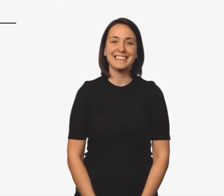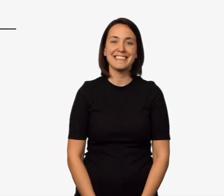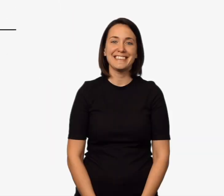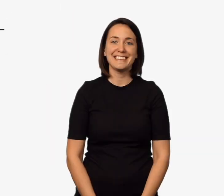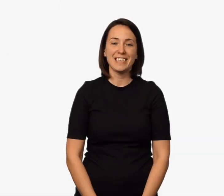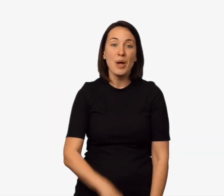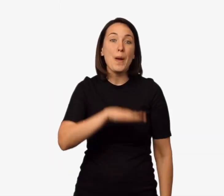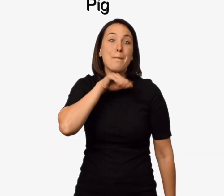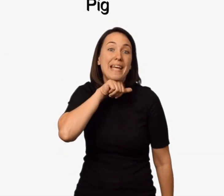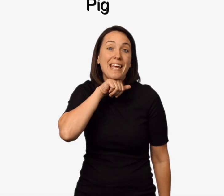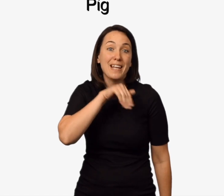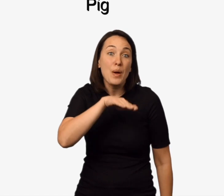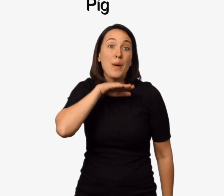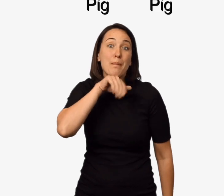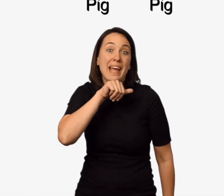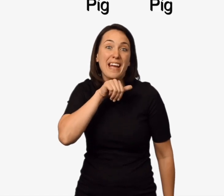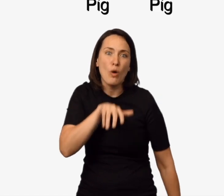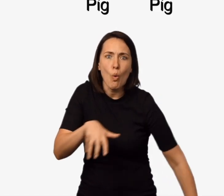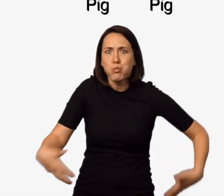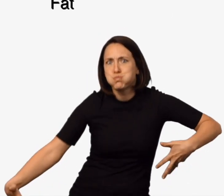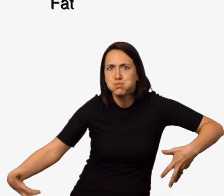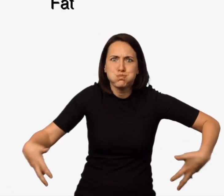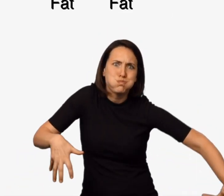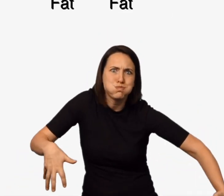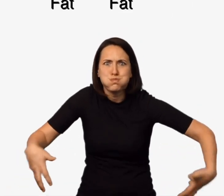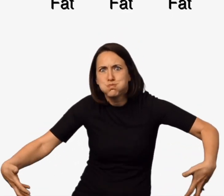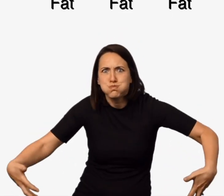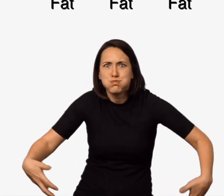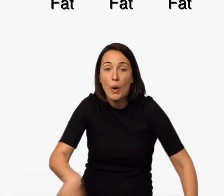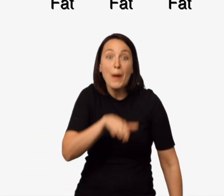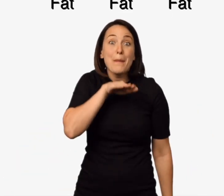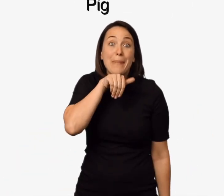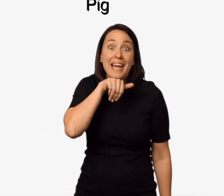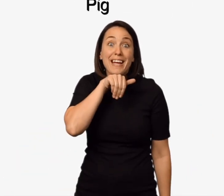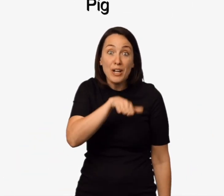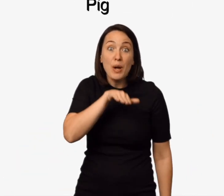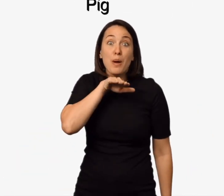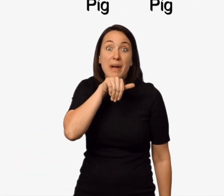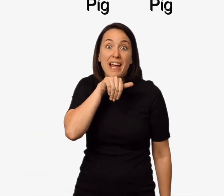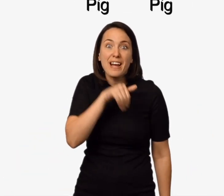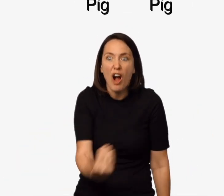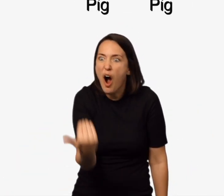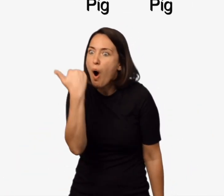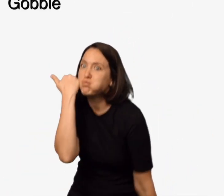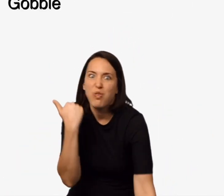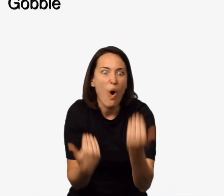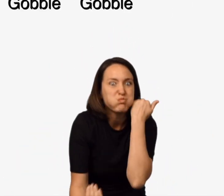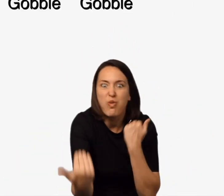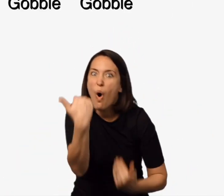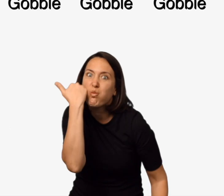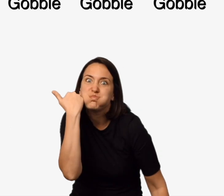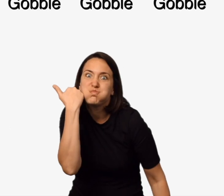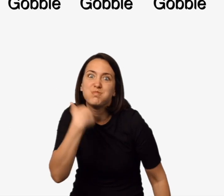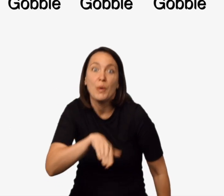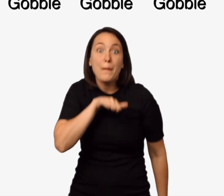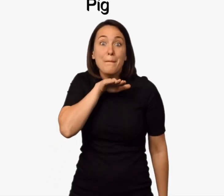Pig Pig Pig, pig Fat, fat, fat Pig, pig Gobble, gobble, gobble Pig,